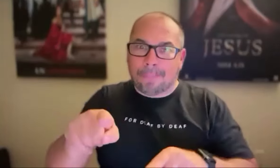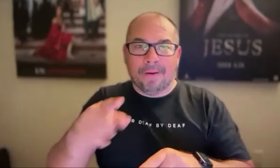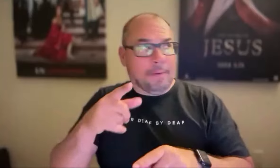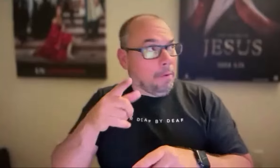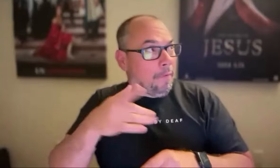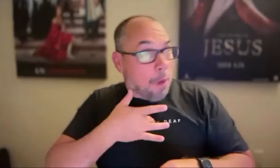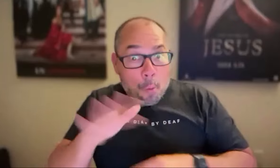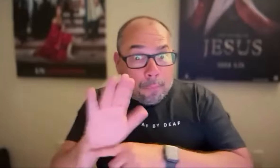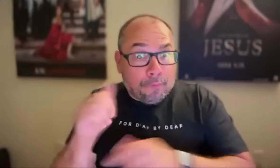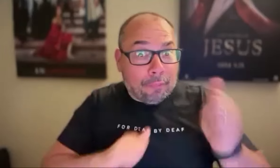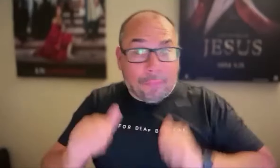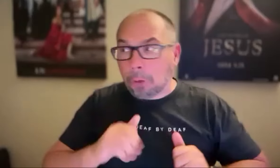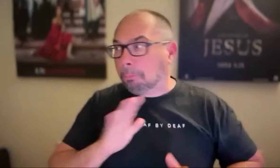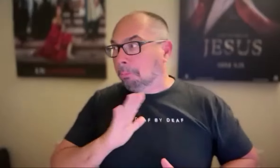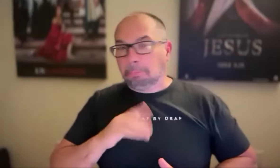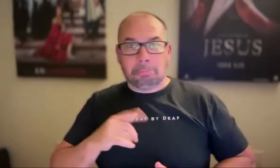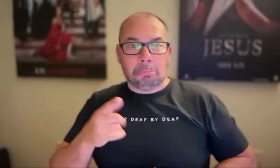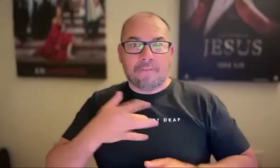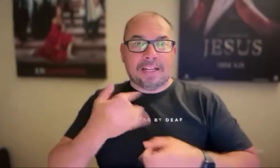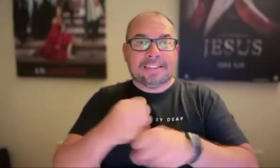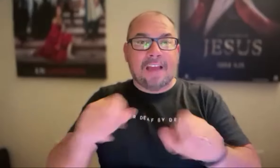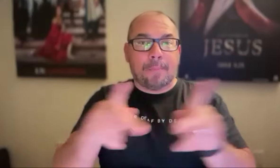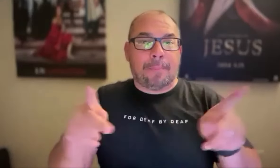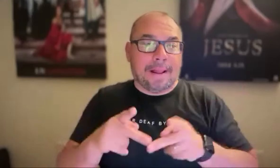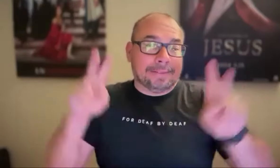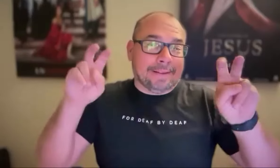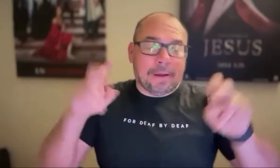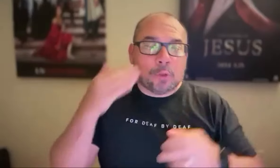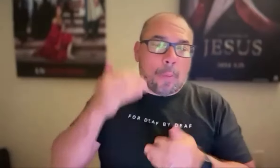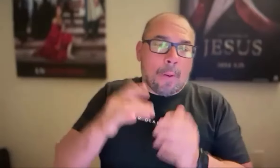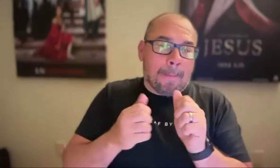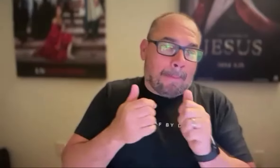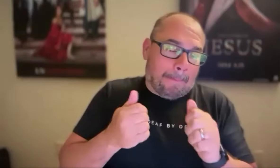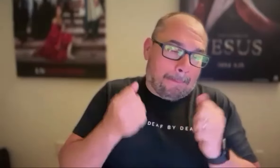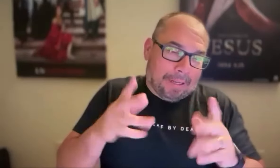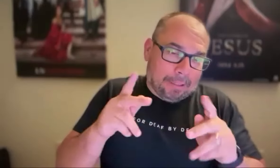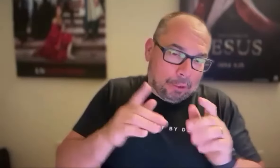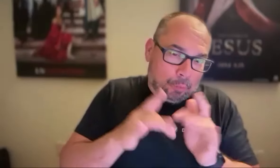will be willing to go see it in a movie theater. And maybe they consider that sort of a safe place